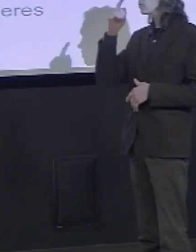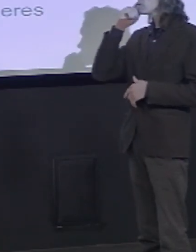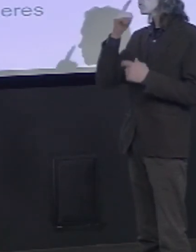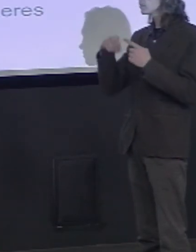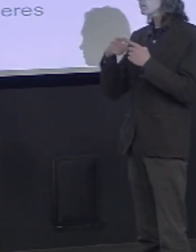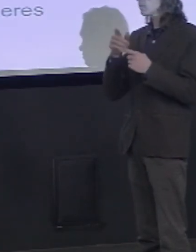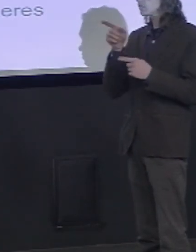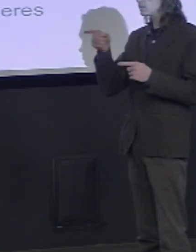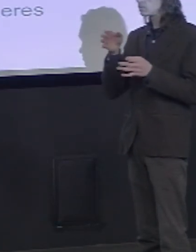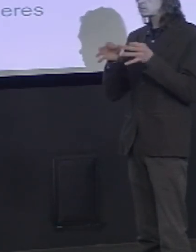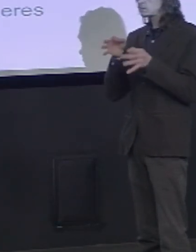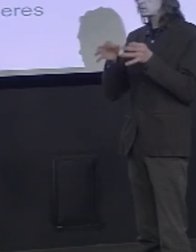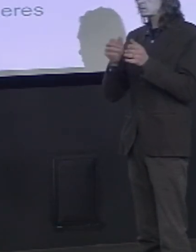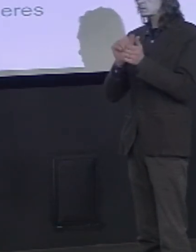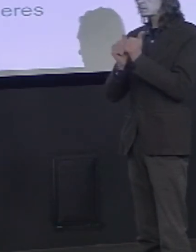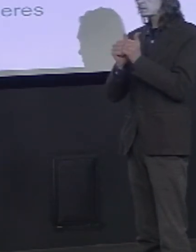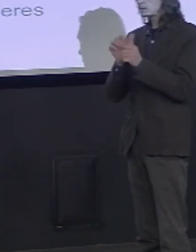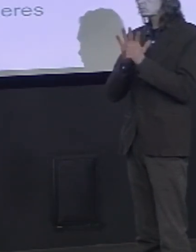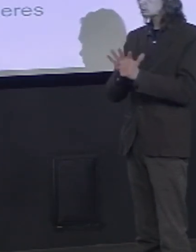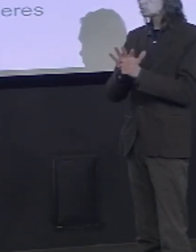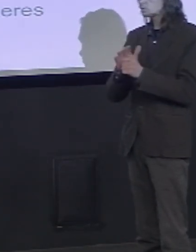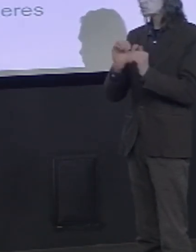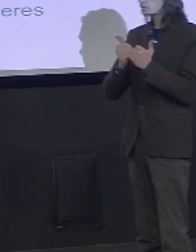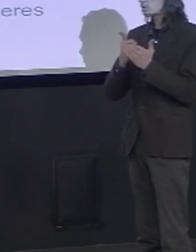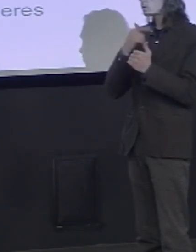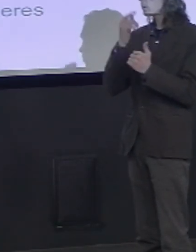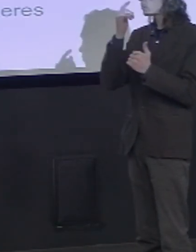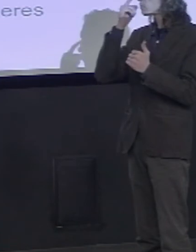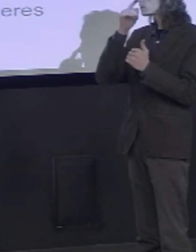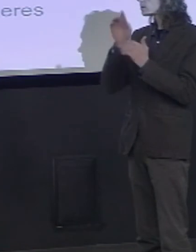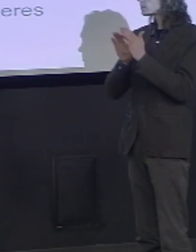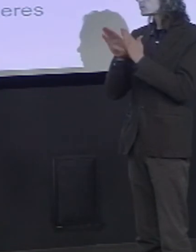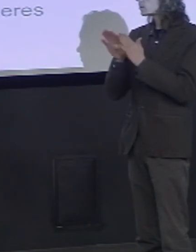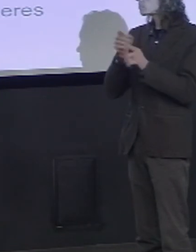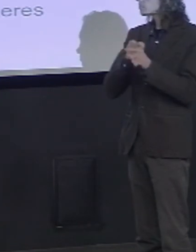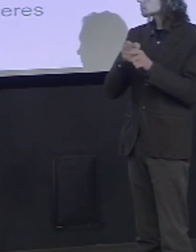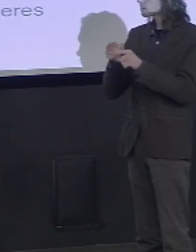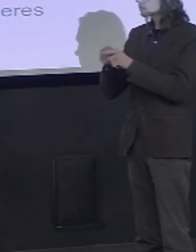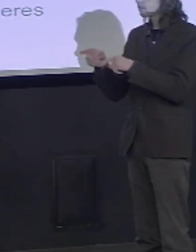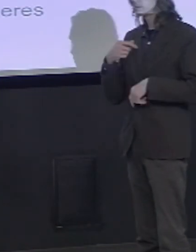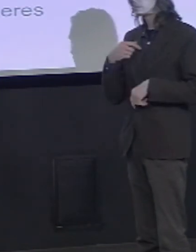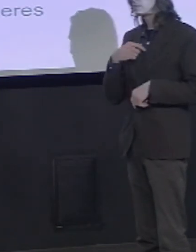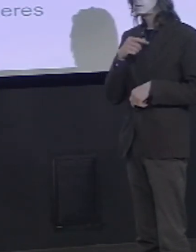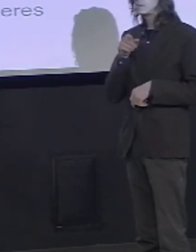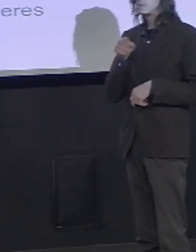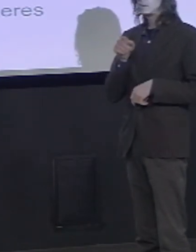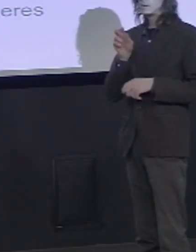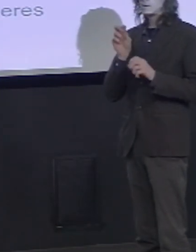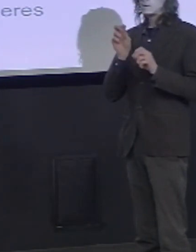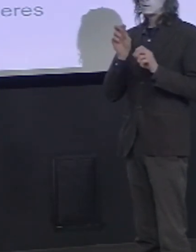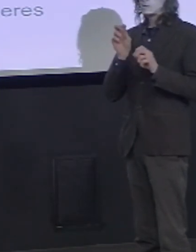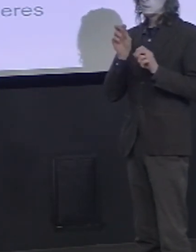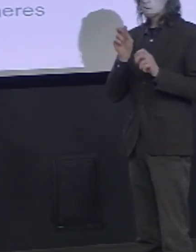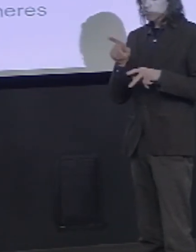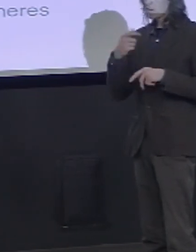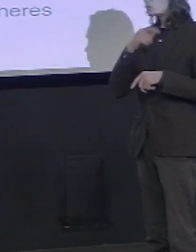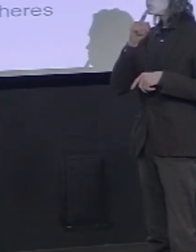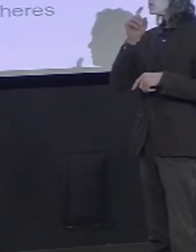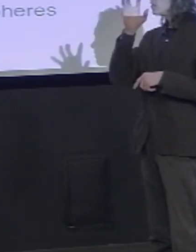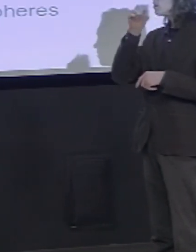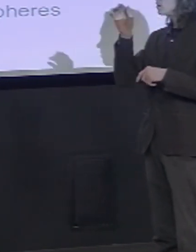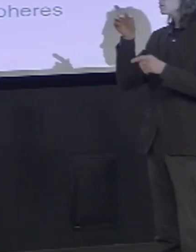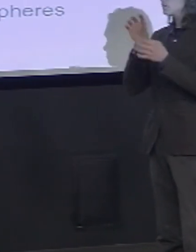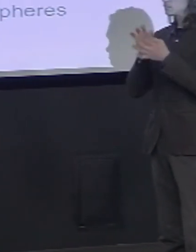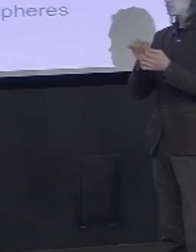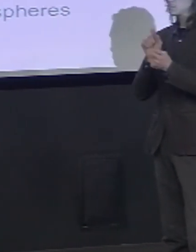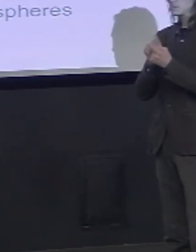really enjoyed it. Really nice to hear your description of competing pressures and how that leads to specialization in